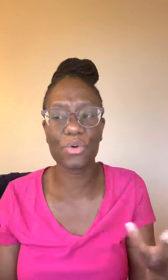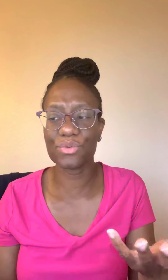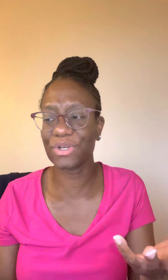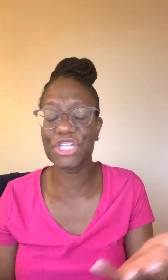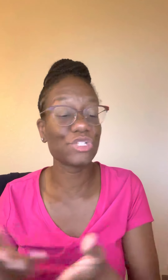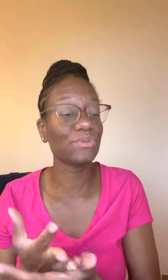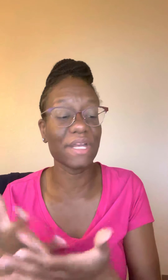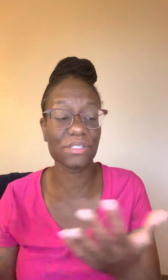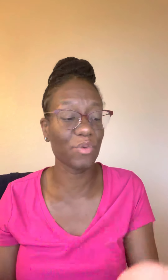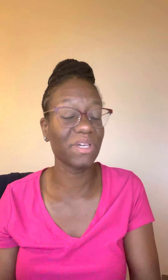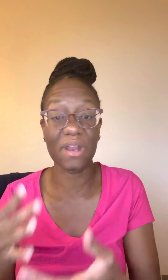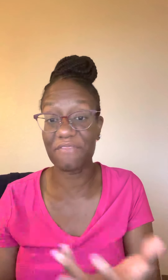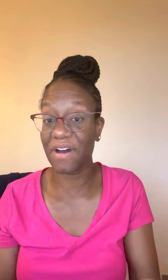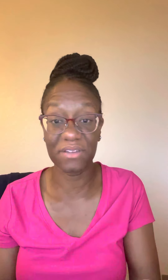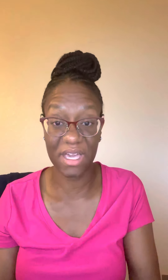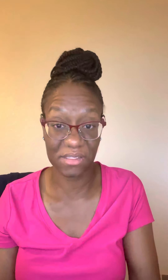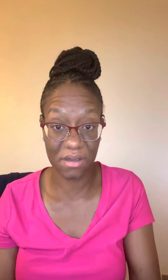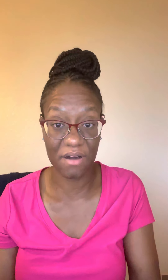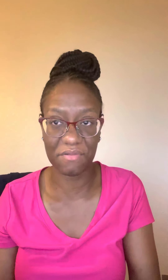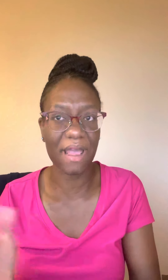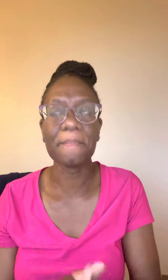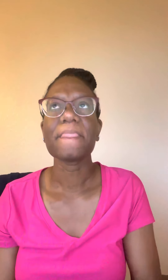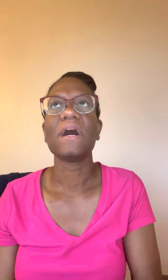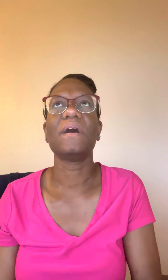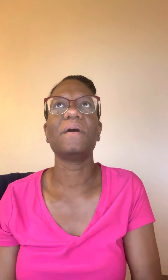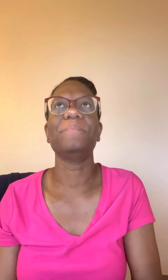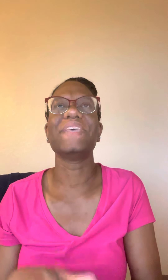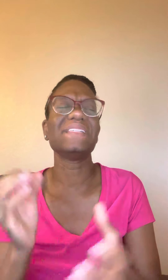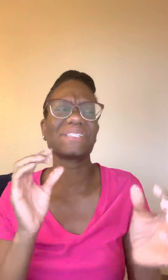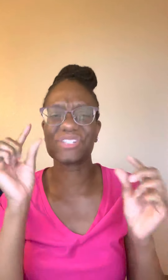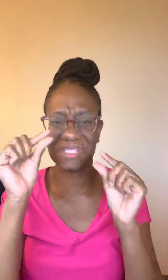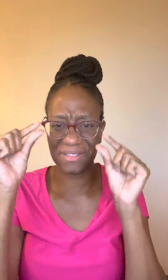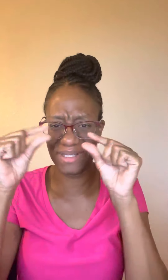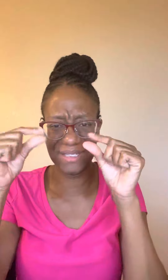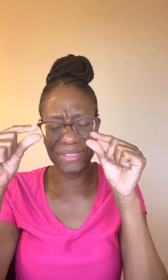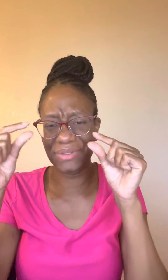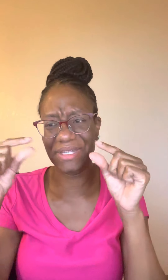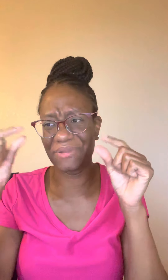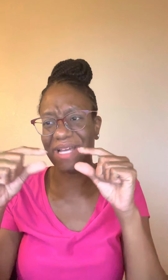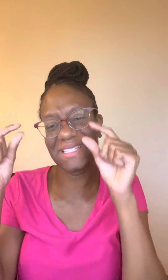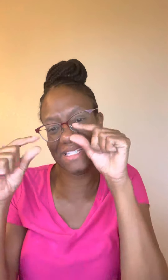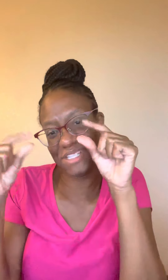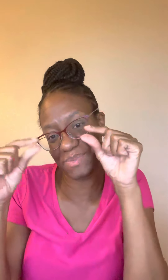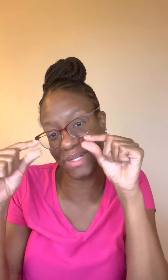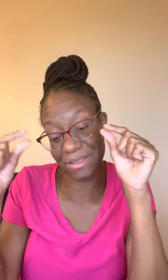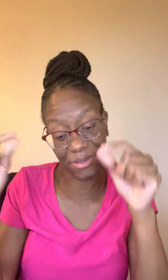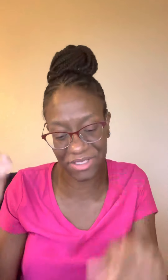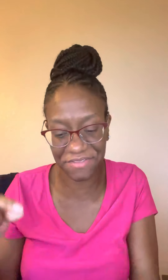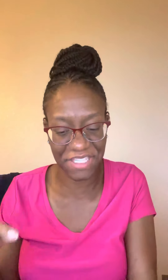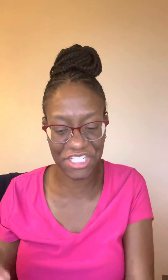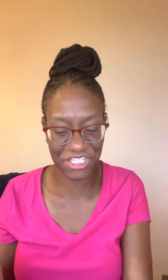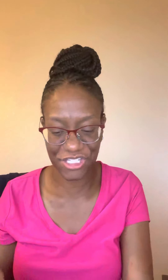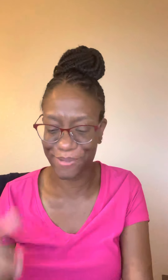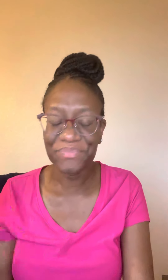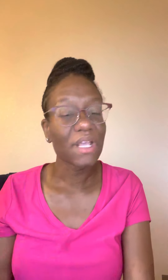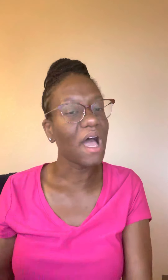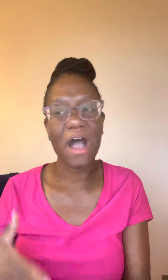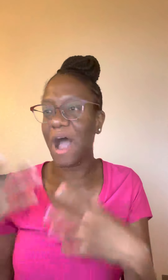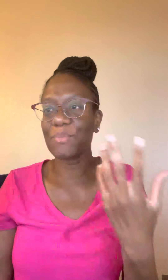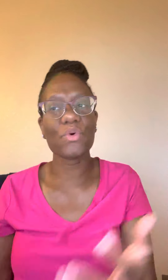issue that is so big that our father can't solve. Right. Um, and this is just a little thing, right? This is just but a little affliction. So I'm going